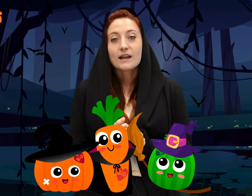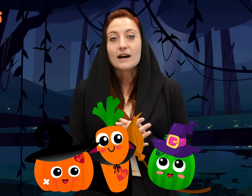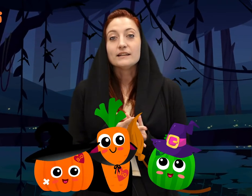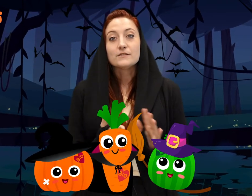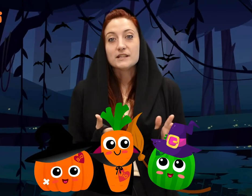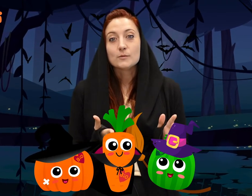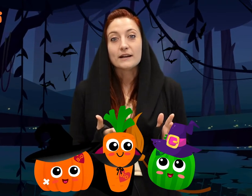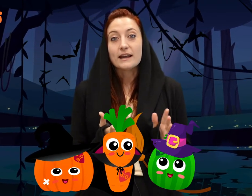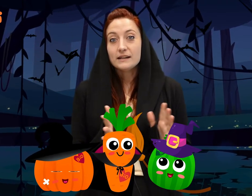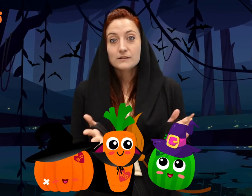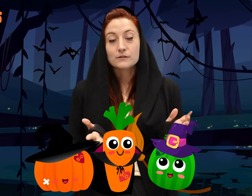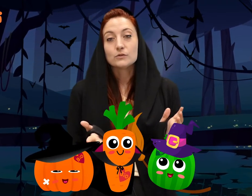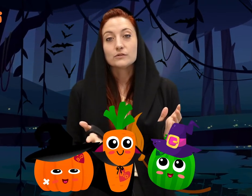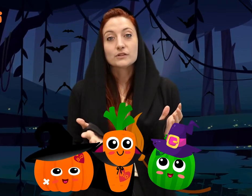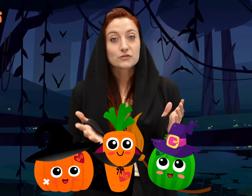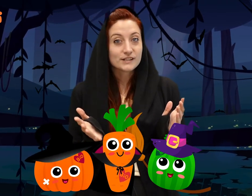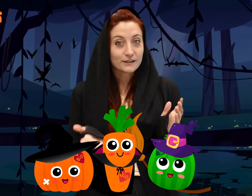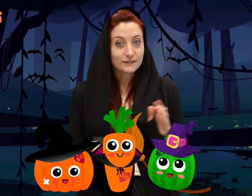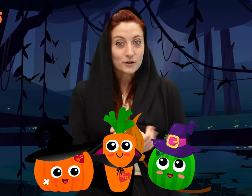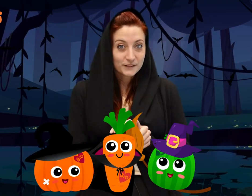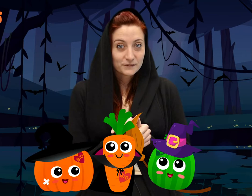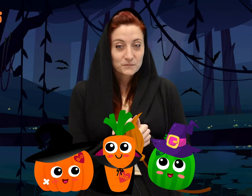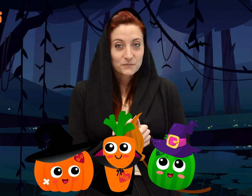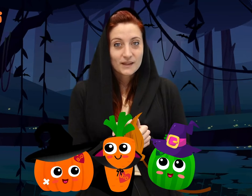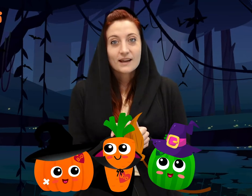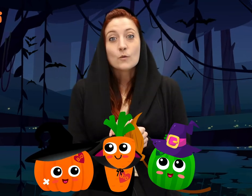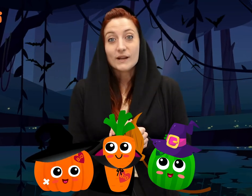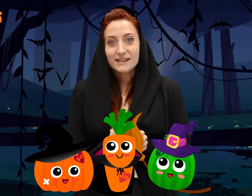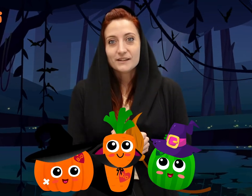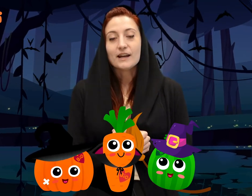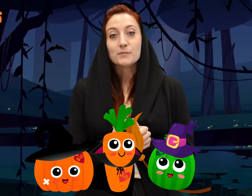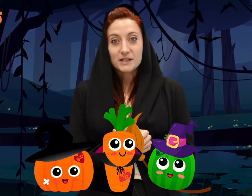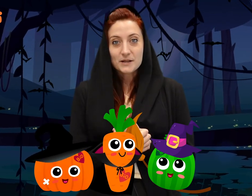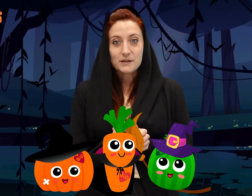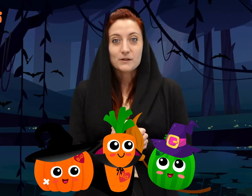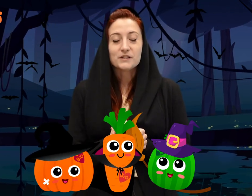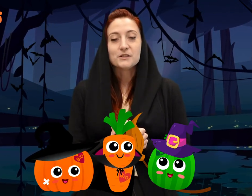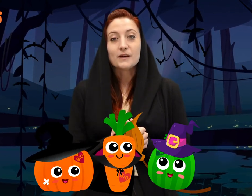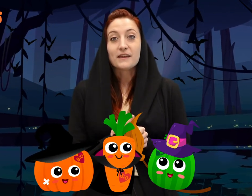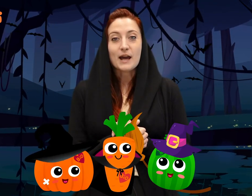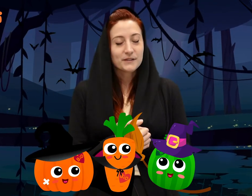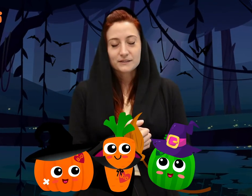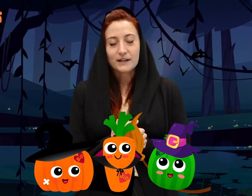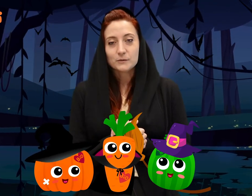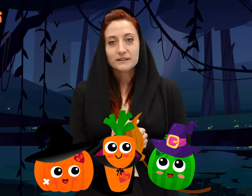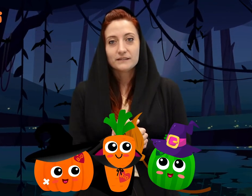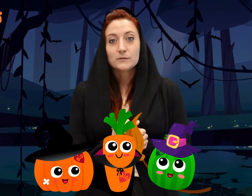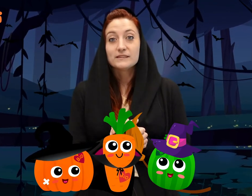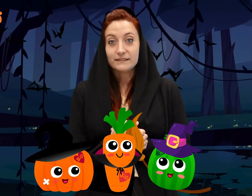I'd love to hear about any of your trick-or-treat tales in the comments. We here at Beanie Bambini wish you the happiest of Halloweens. Stay